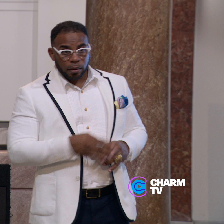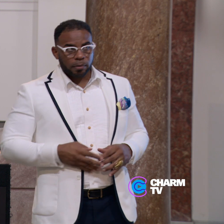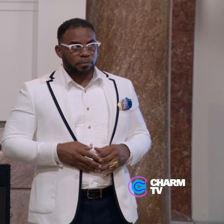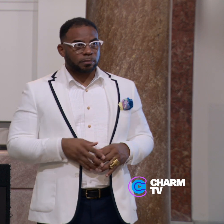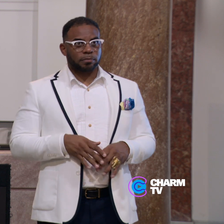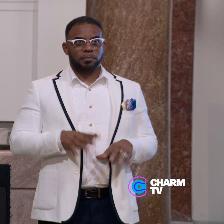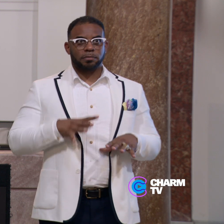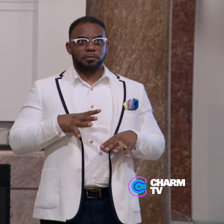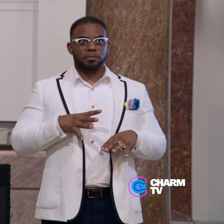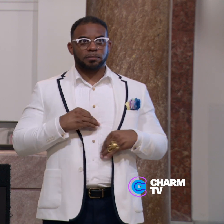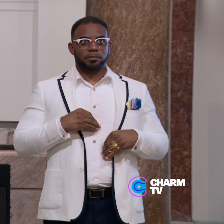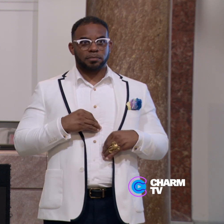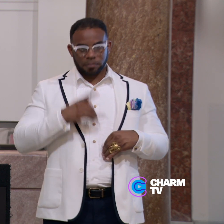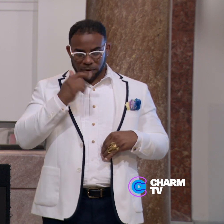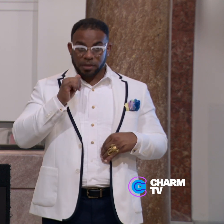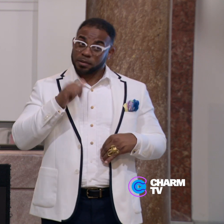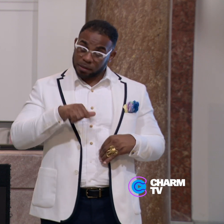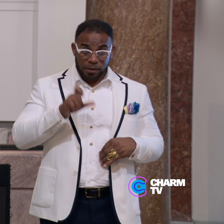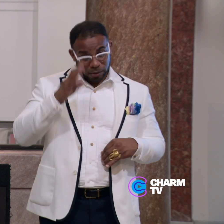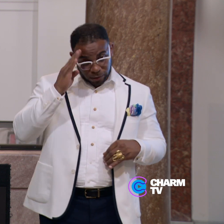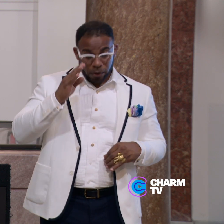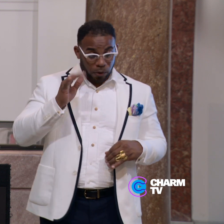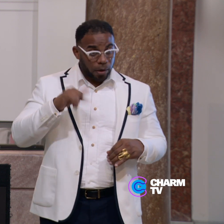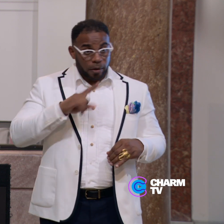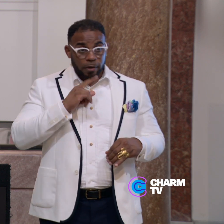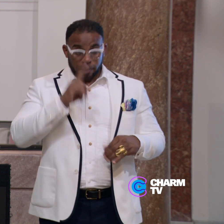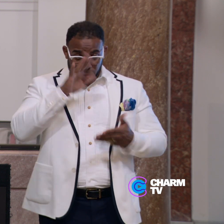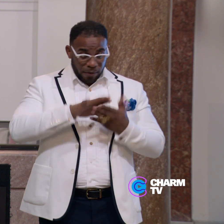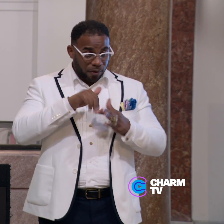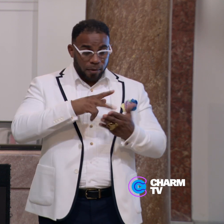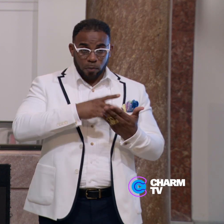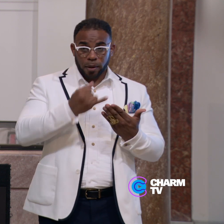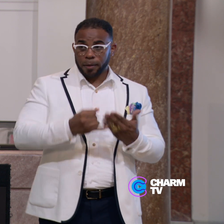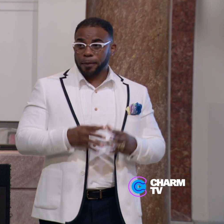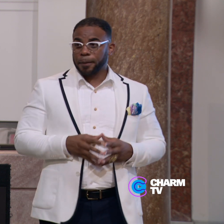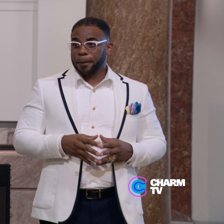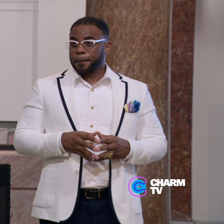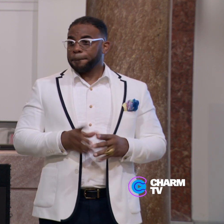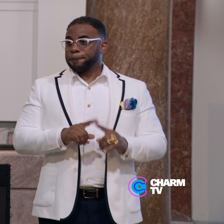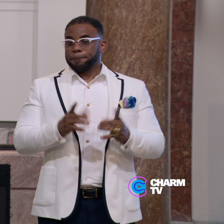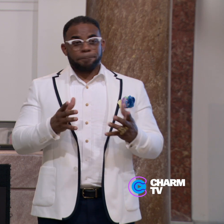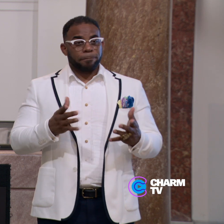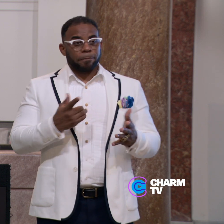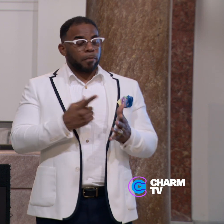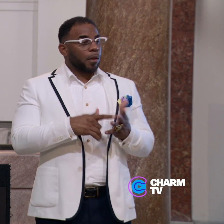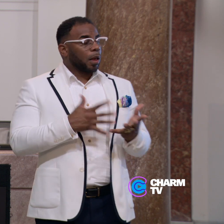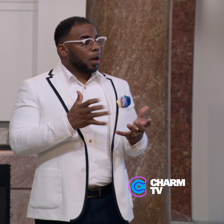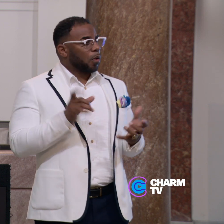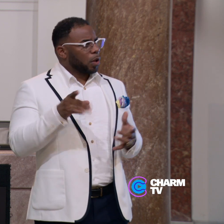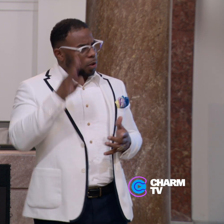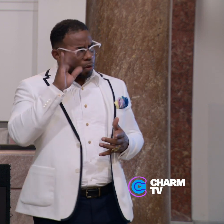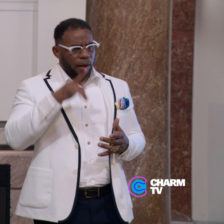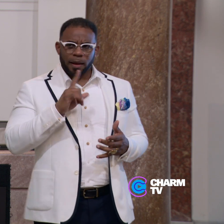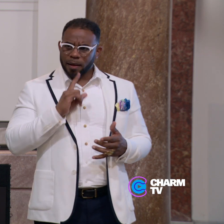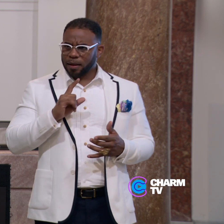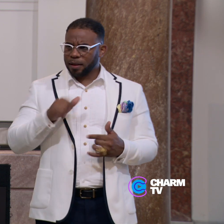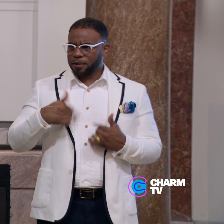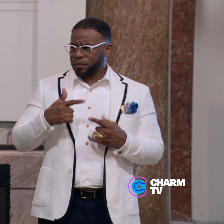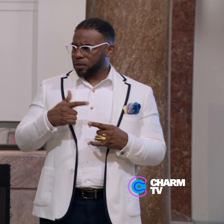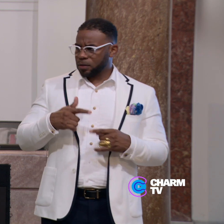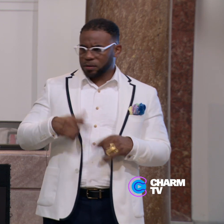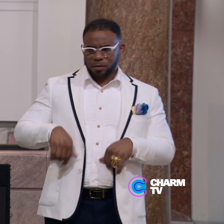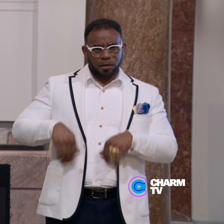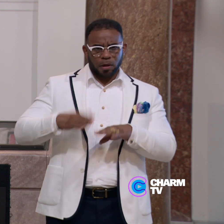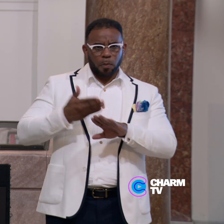are in attendance at this meeting because they need to know that you believe in this project. But what I wanted her to know is I'd been a part of this